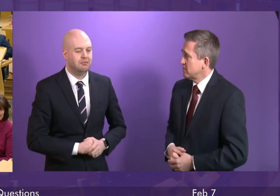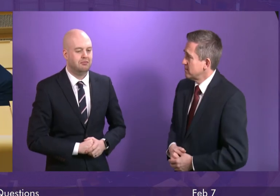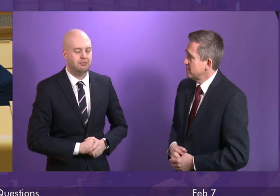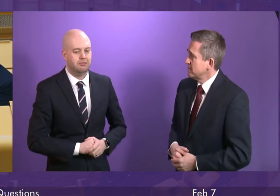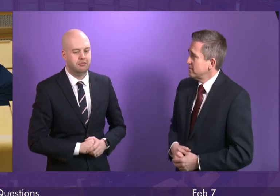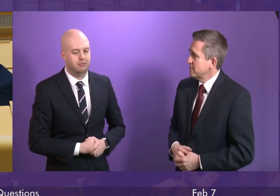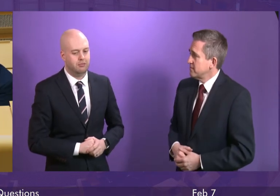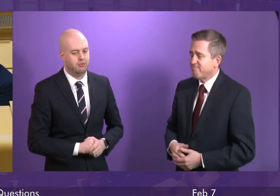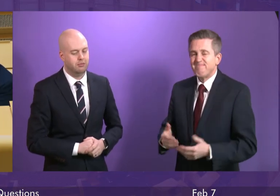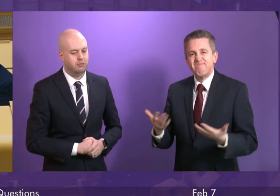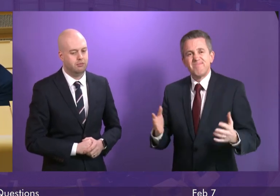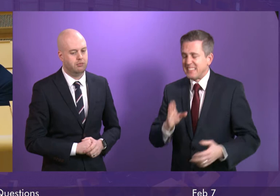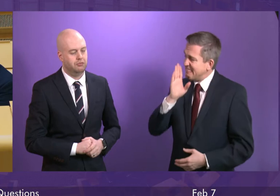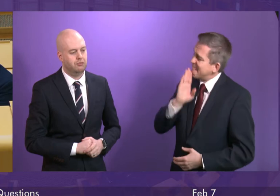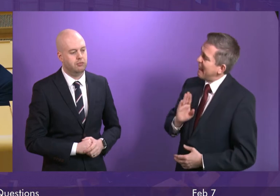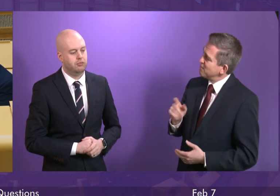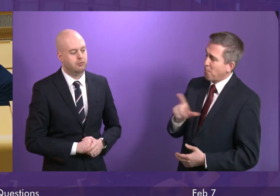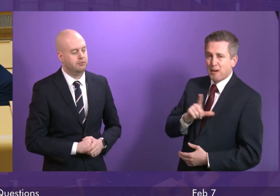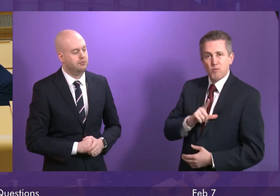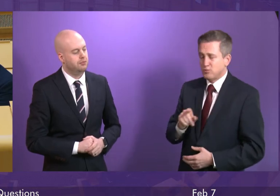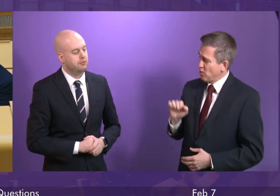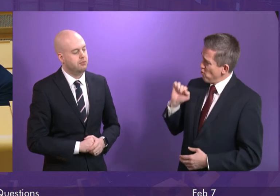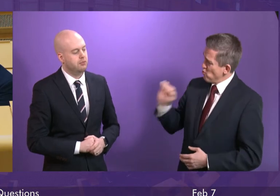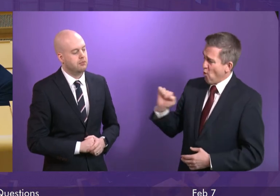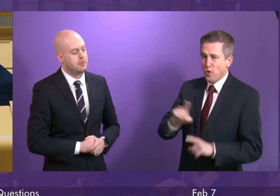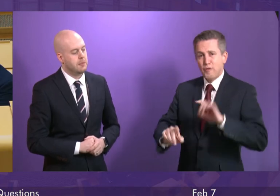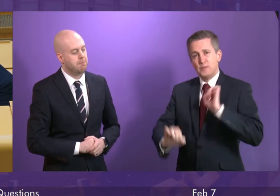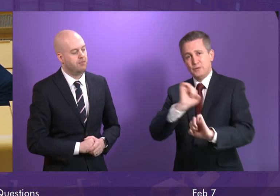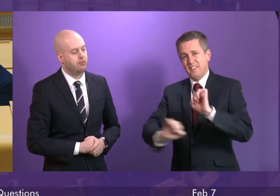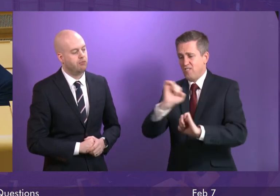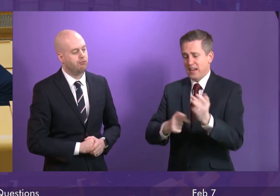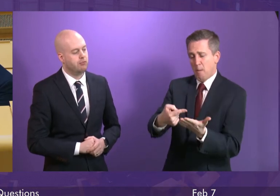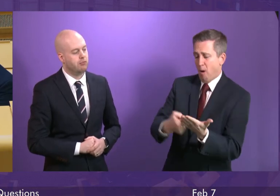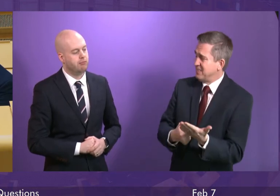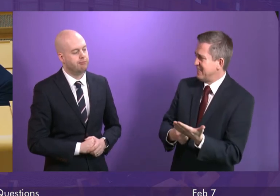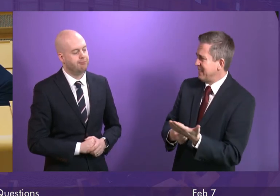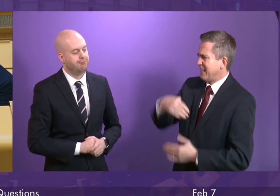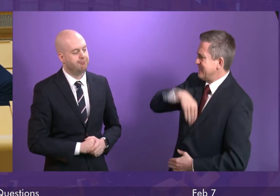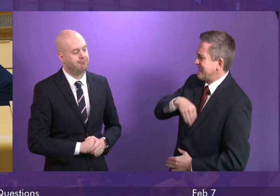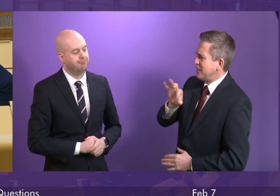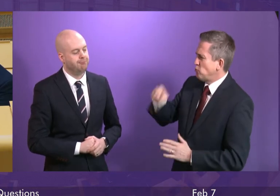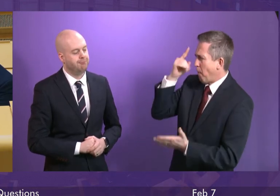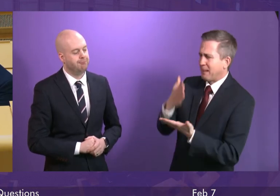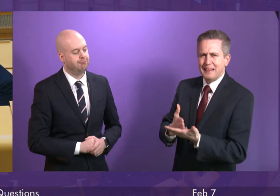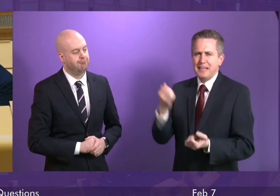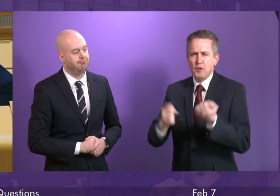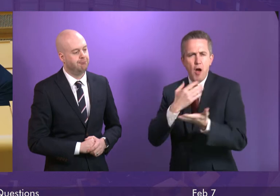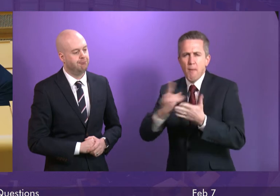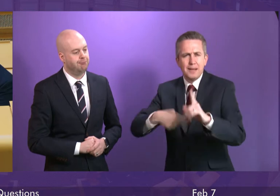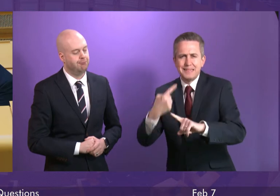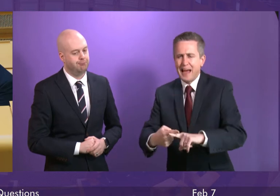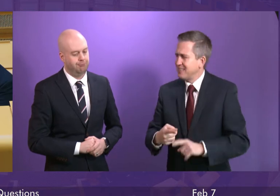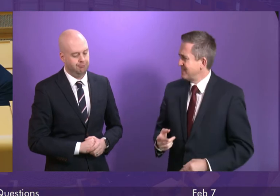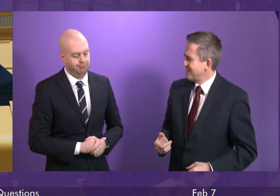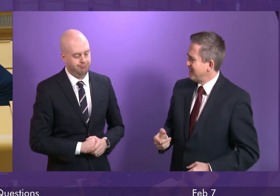it's sad to see Mr. Swinney defend things in which he clearly does not believe. It's sad to see him defend a